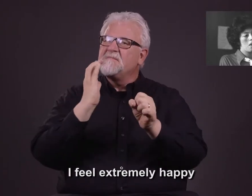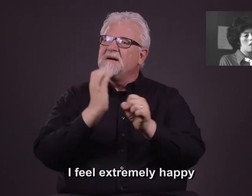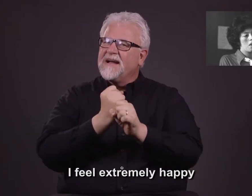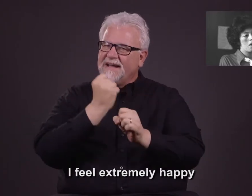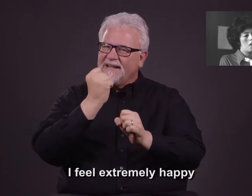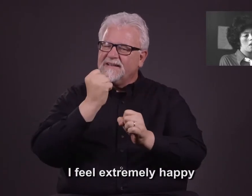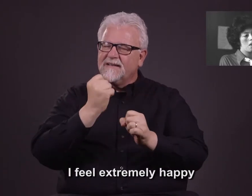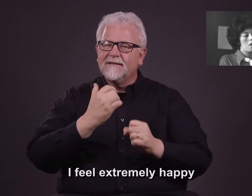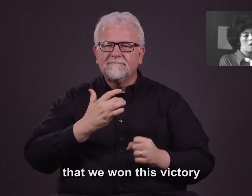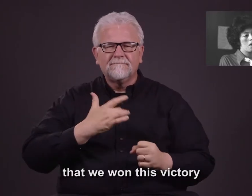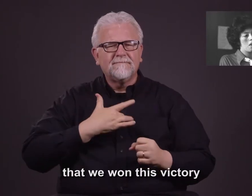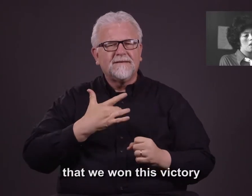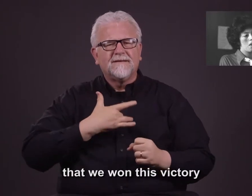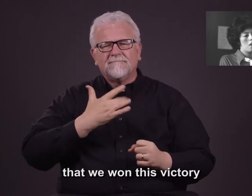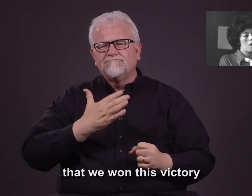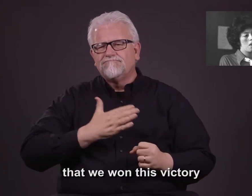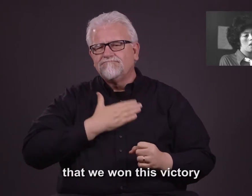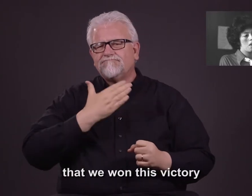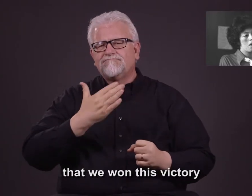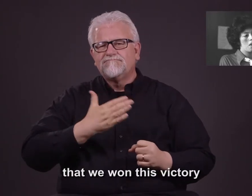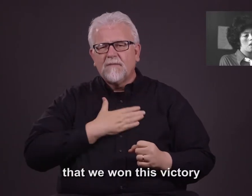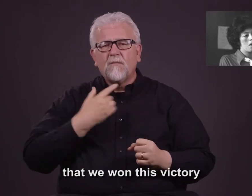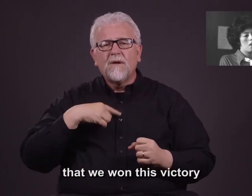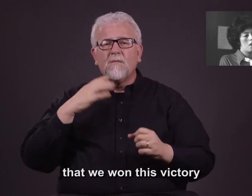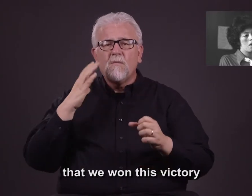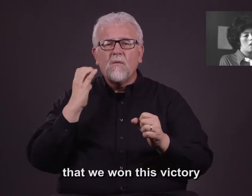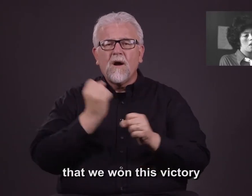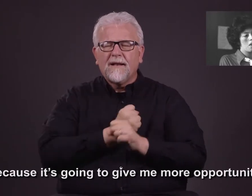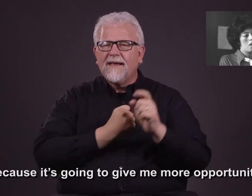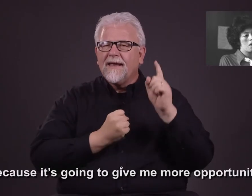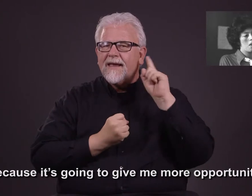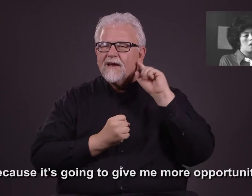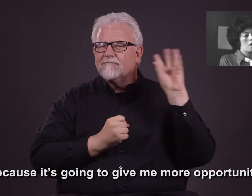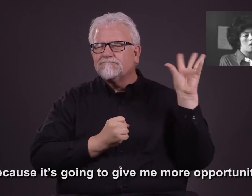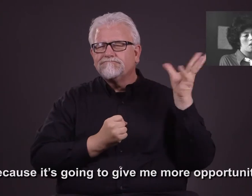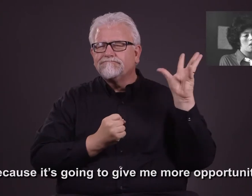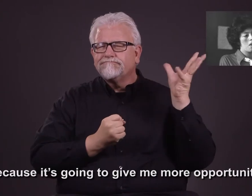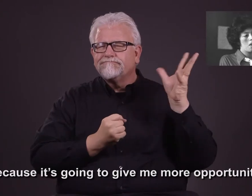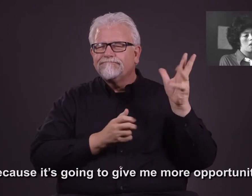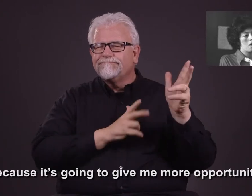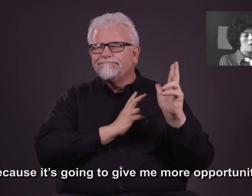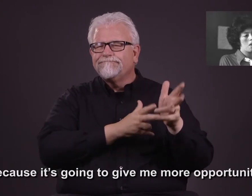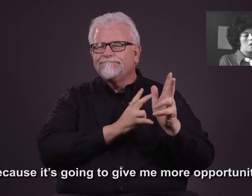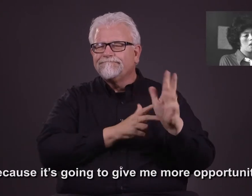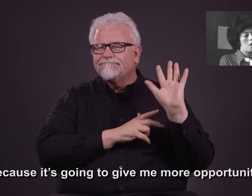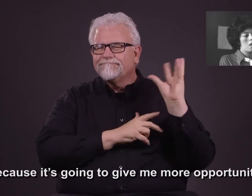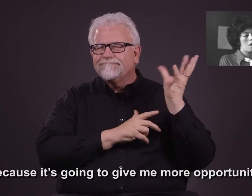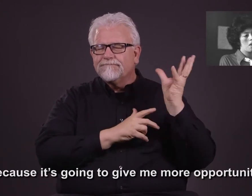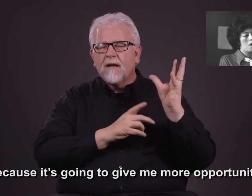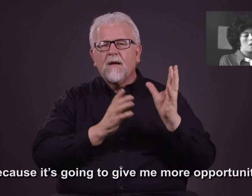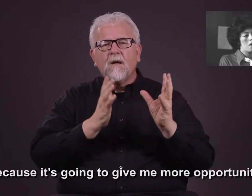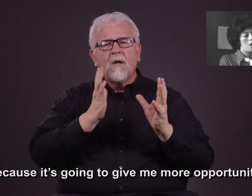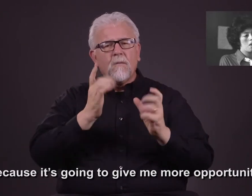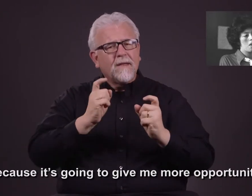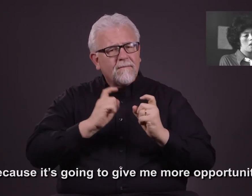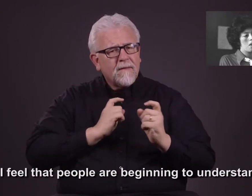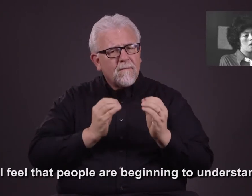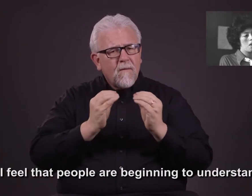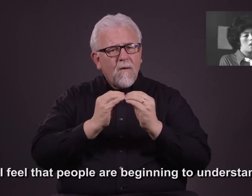happy that we've won this victory because it's going to give me more opportunities. I feel